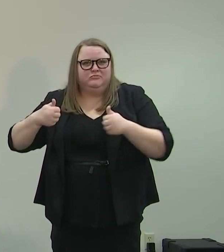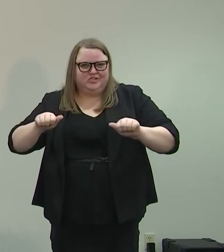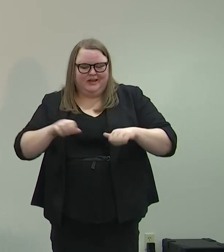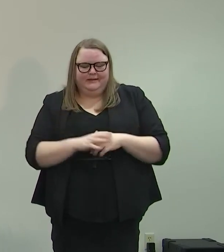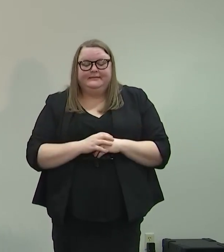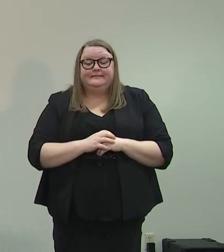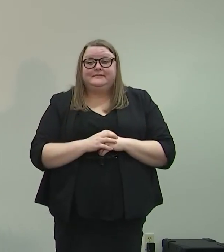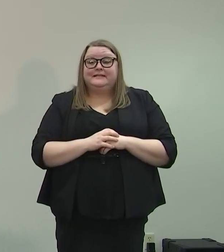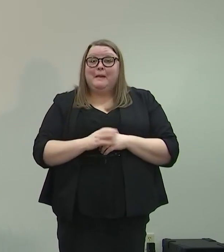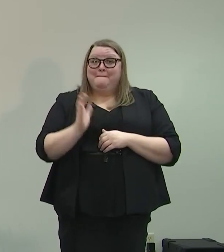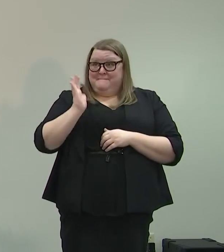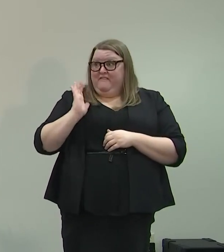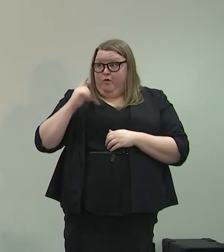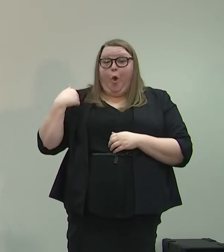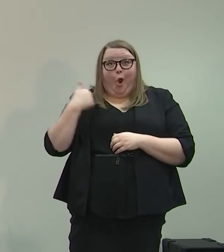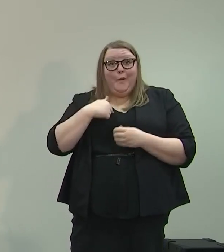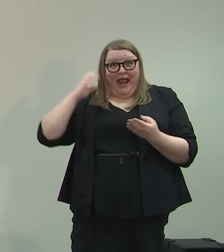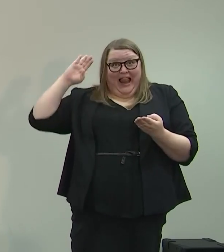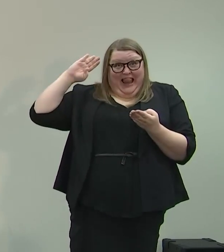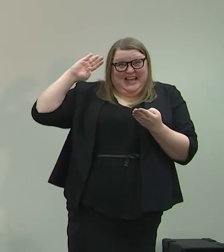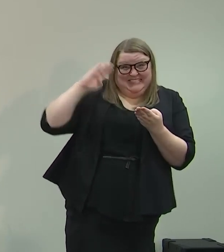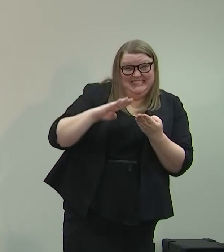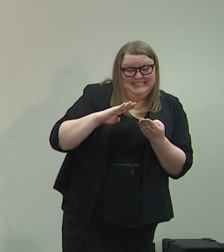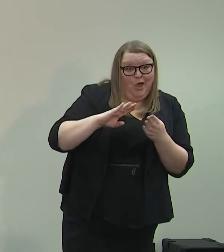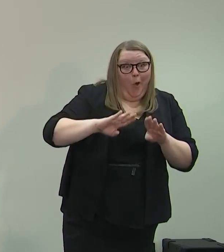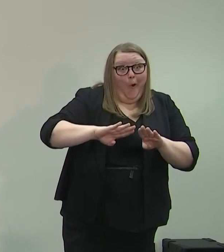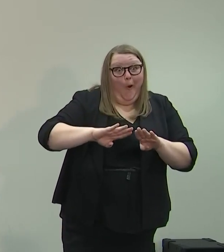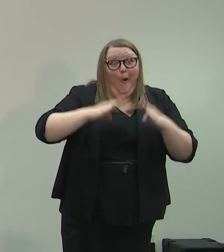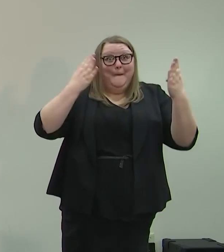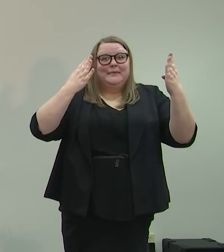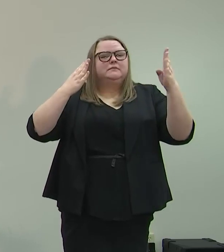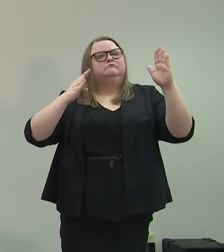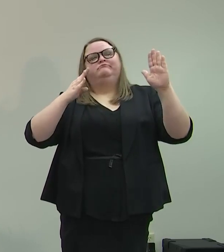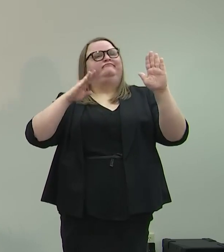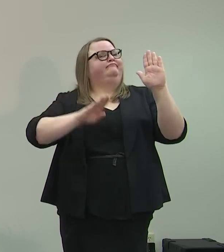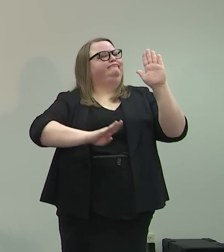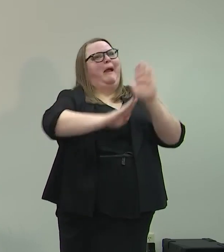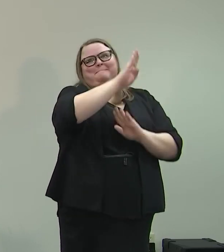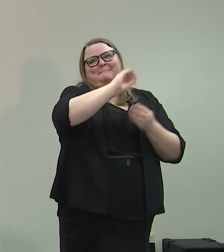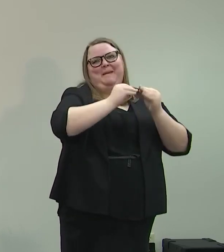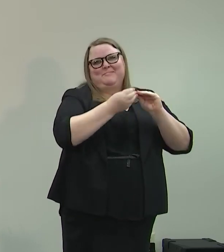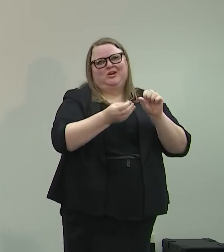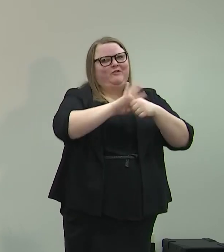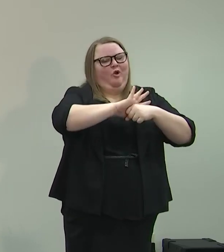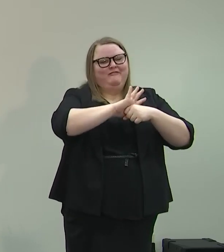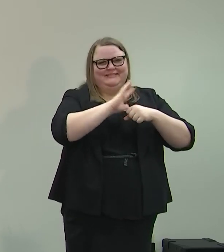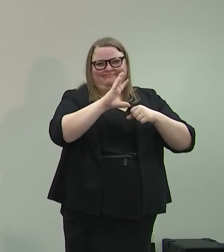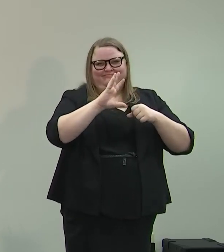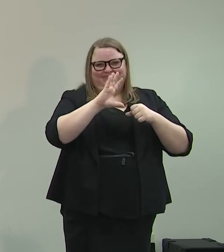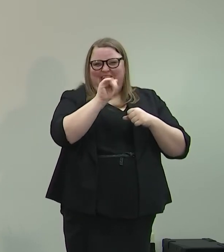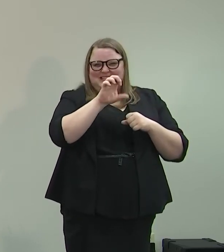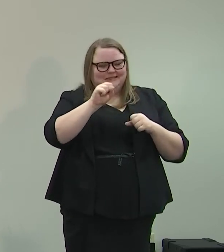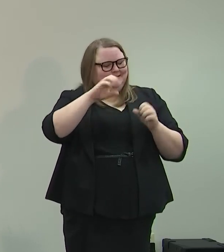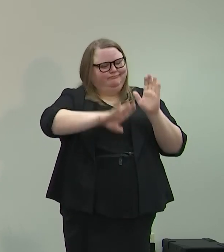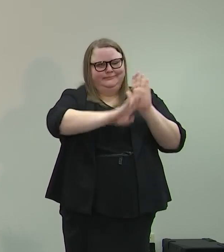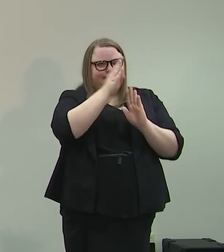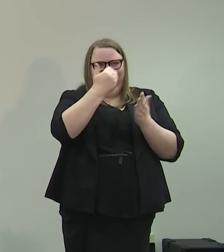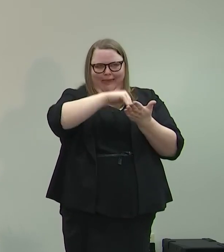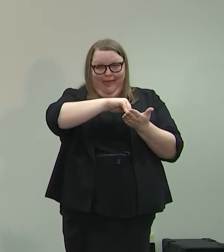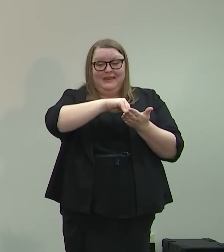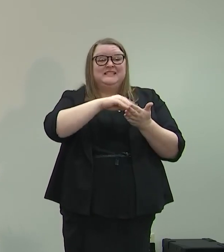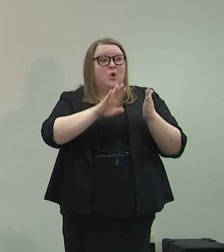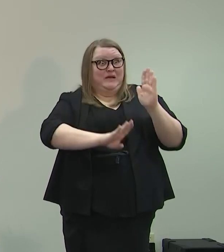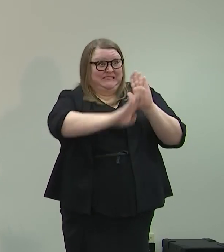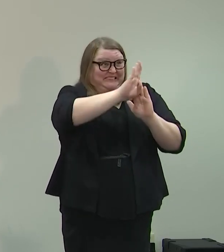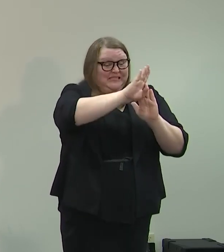We flattened the curve before. You remember that. We reopened, and we spiked. And as a result of that, we had to put restrictions further